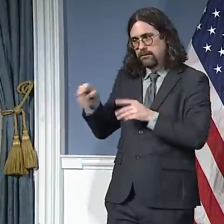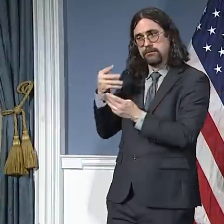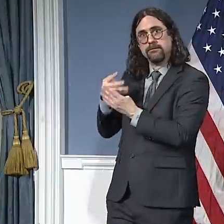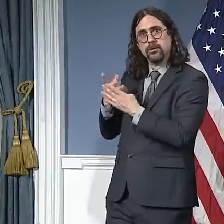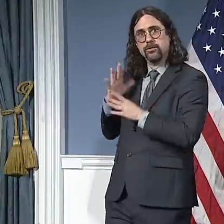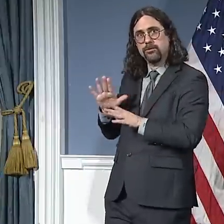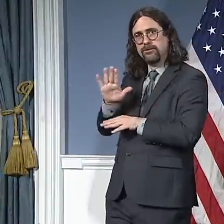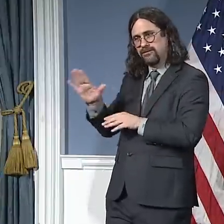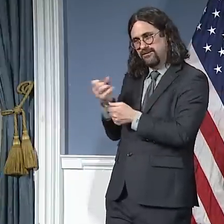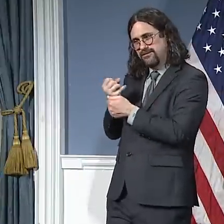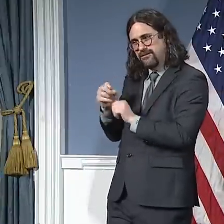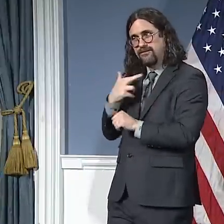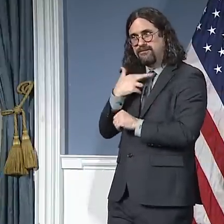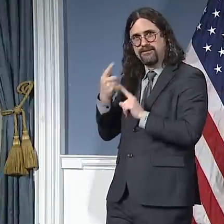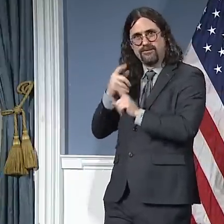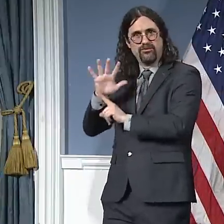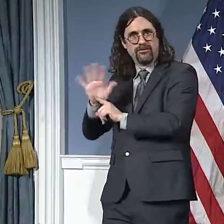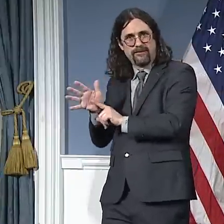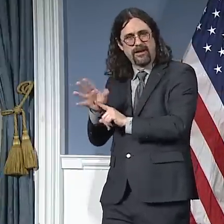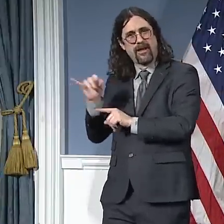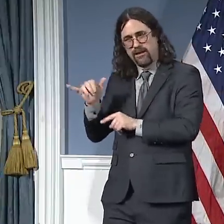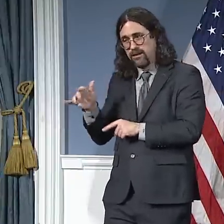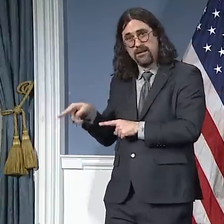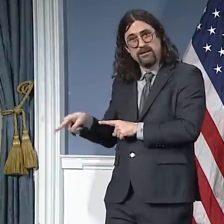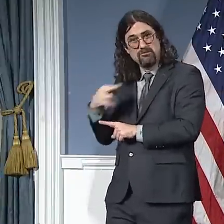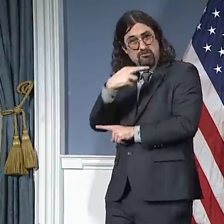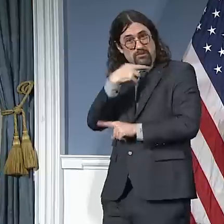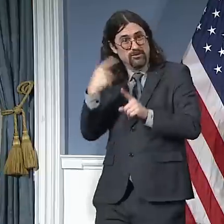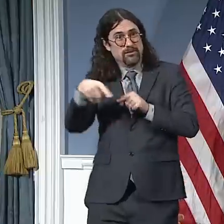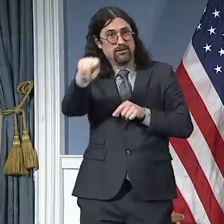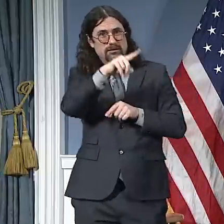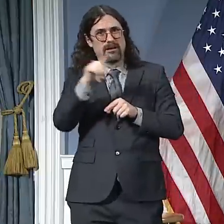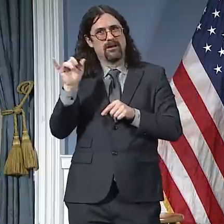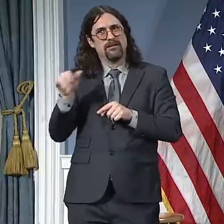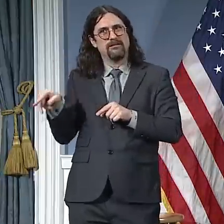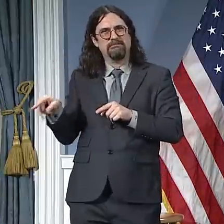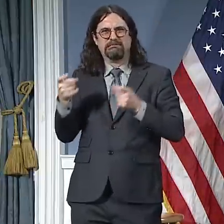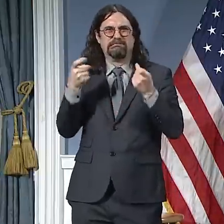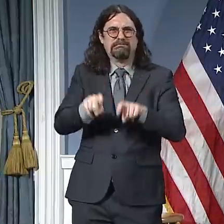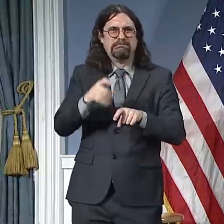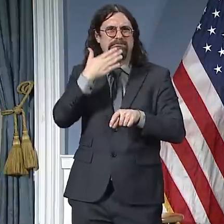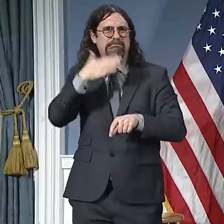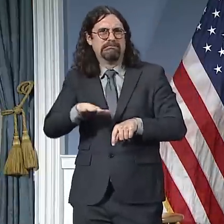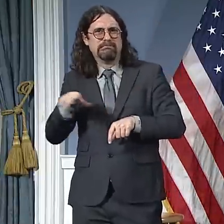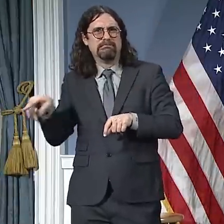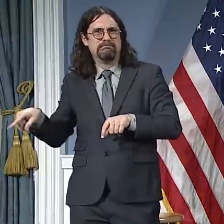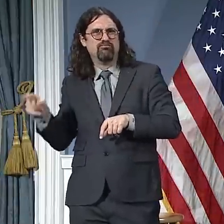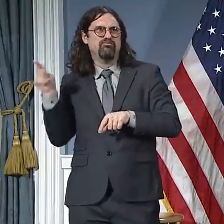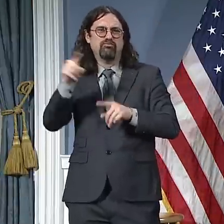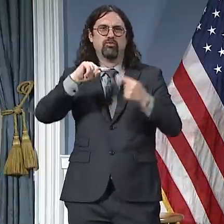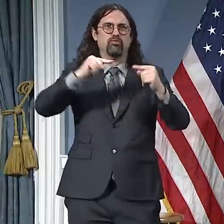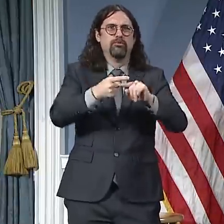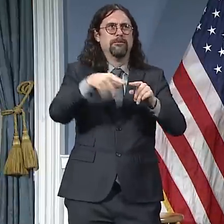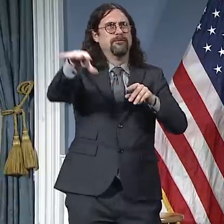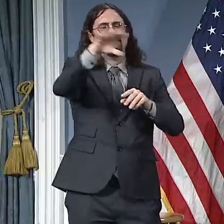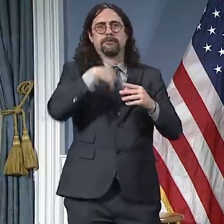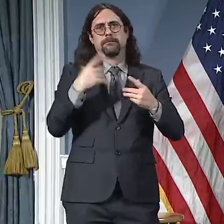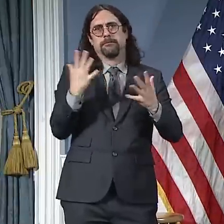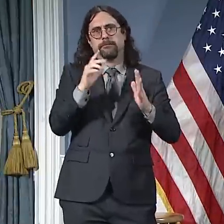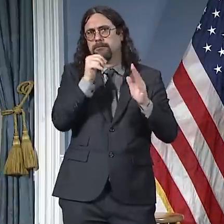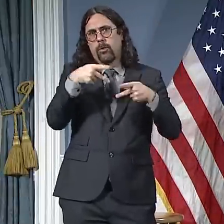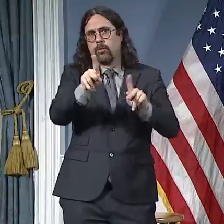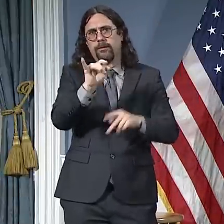who are dealing with this issue. There's not a single one of them who thinks it's simple. We're pained by both sides of the equation, the health